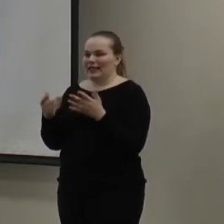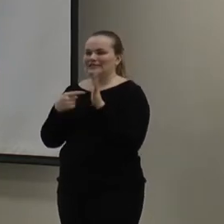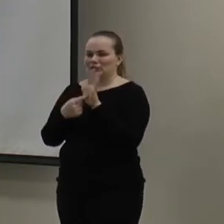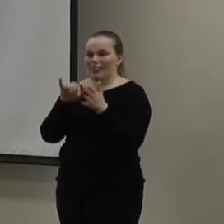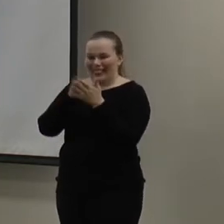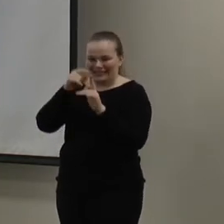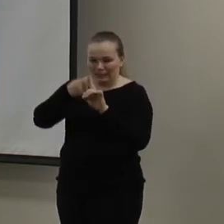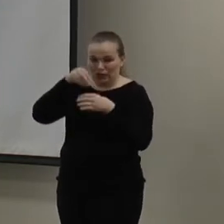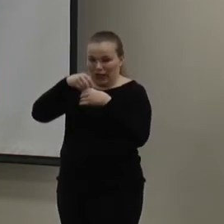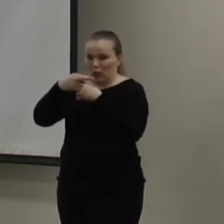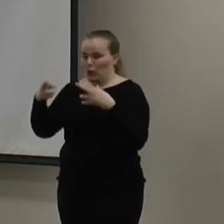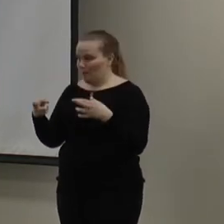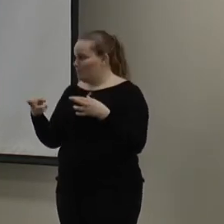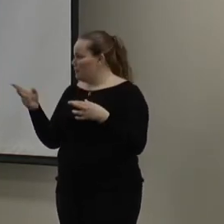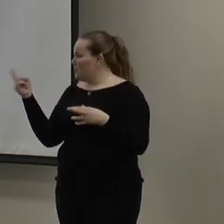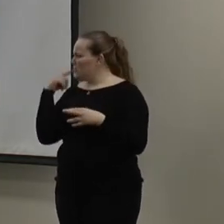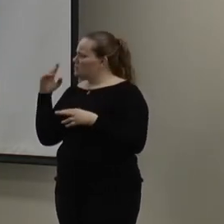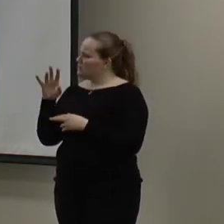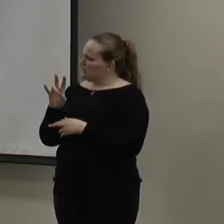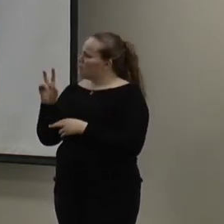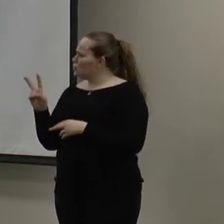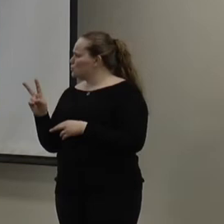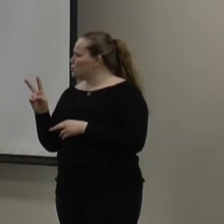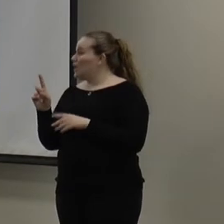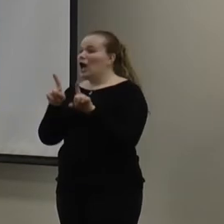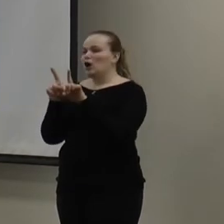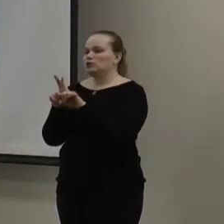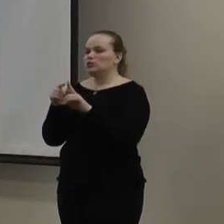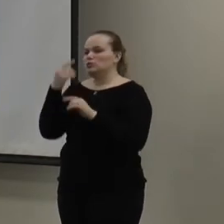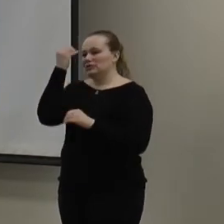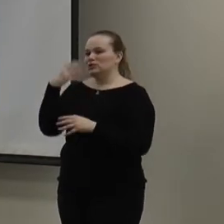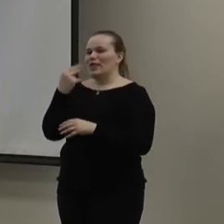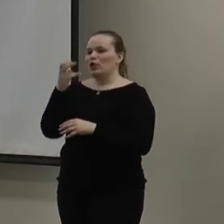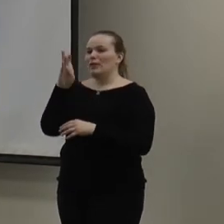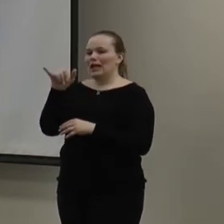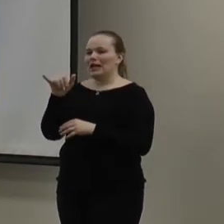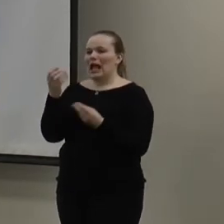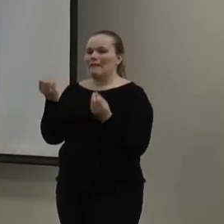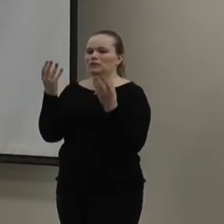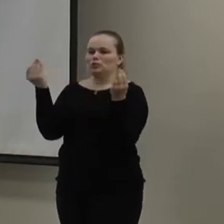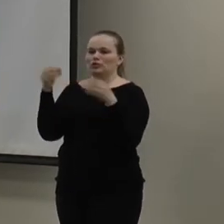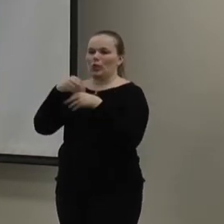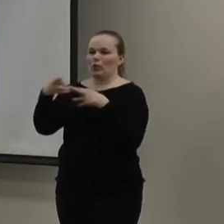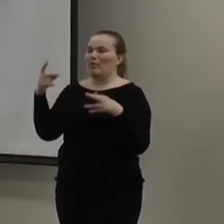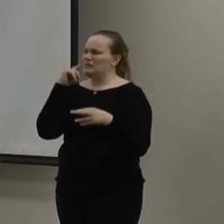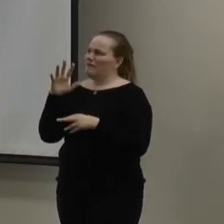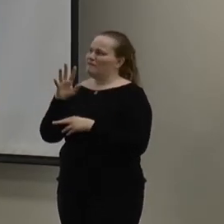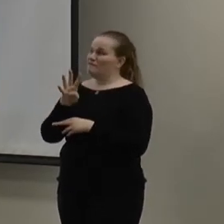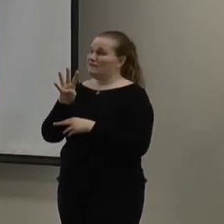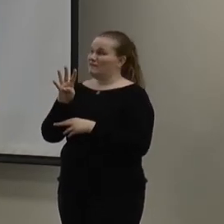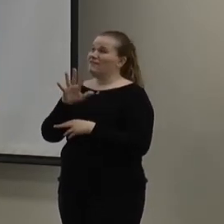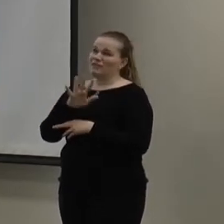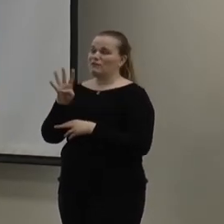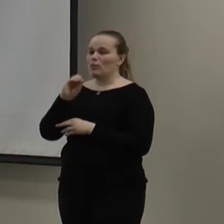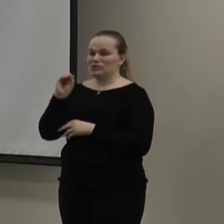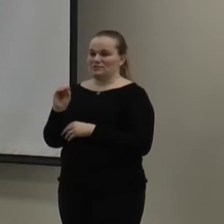you the temperature in the room. So, this is reading about 72. And then humidity in the room, the moisture in the room. So, this is reading about 54%.